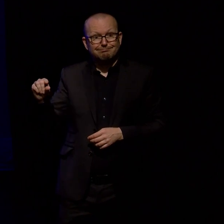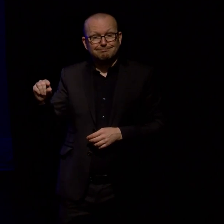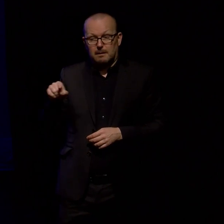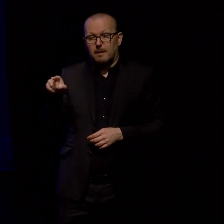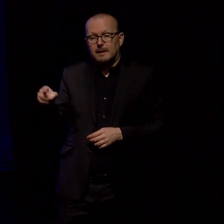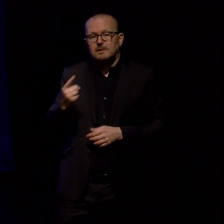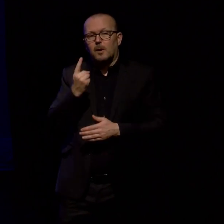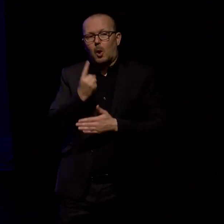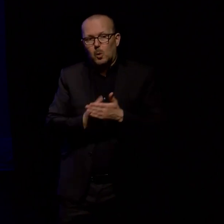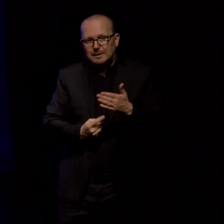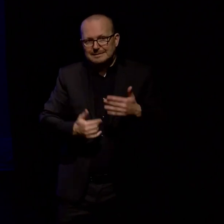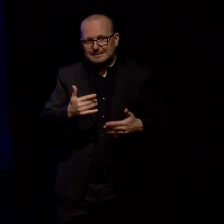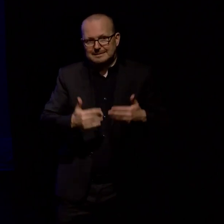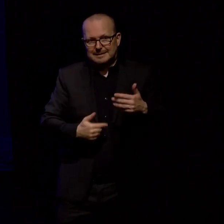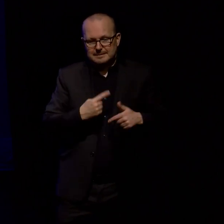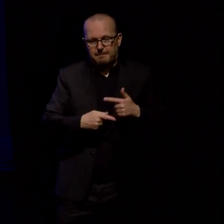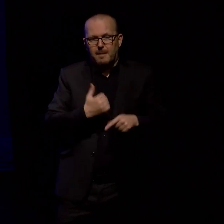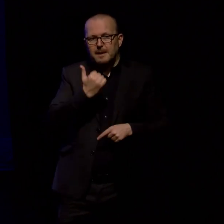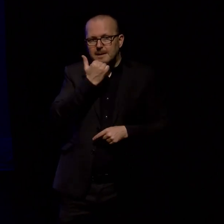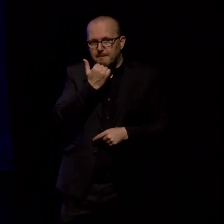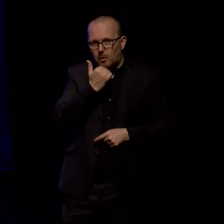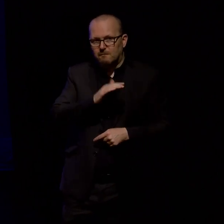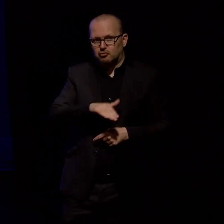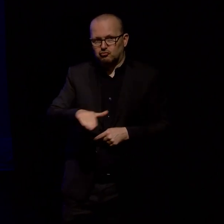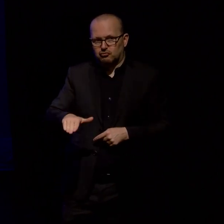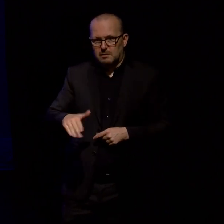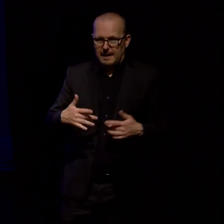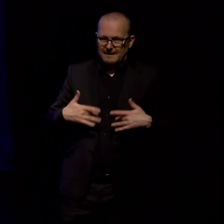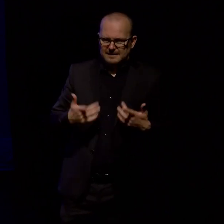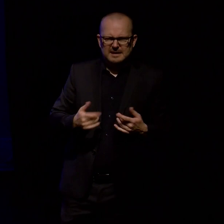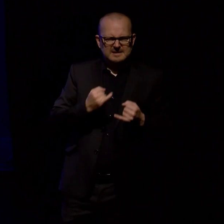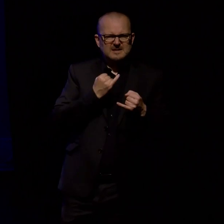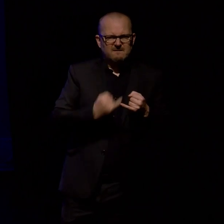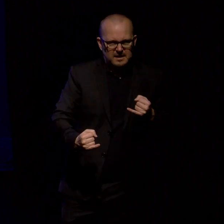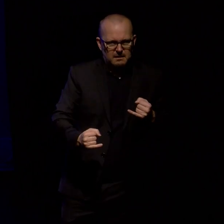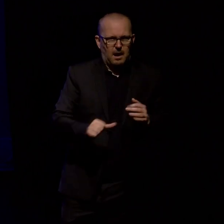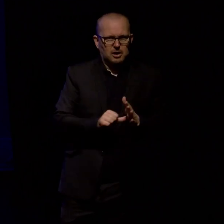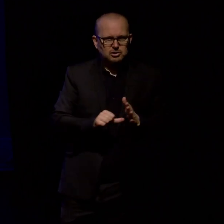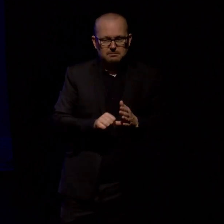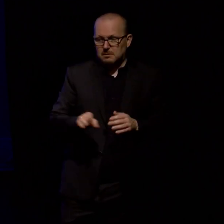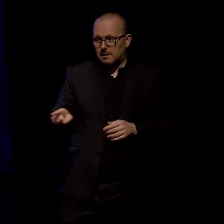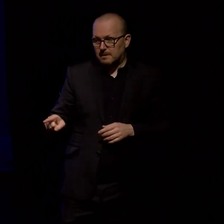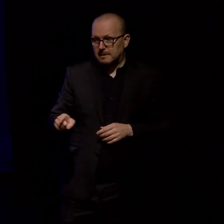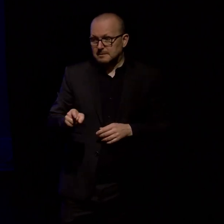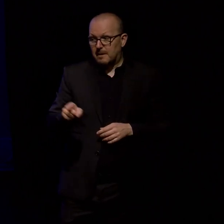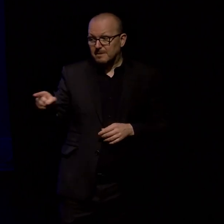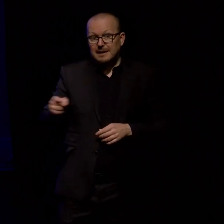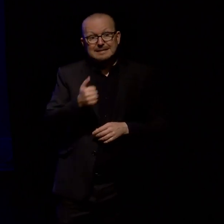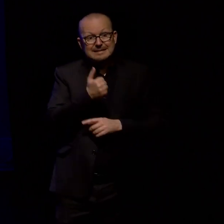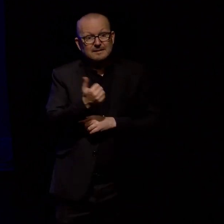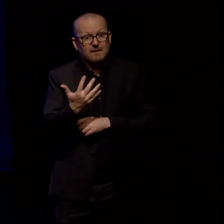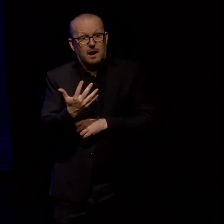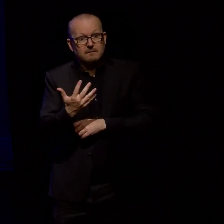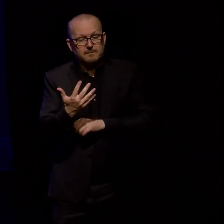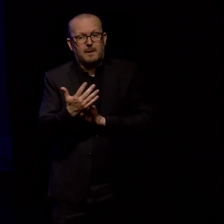the number of children that we have living in severe material hardship. That 65 means that the best